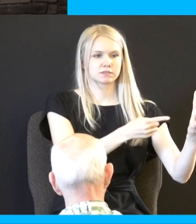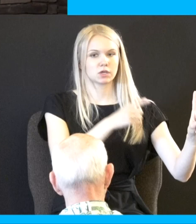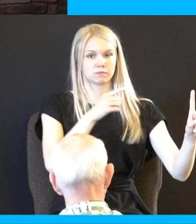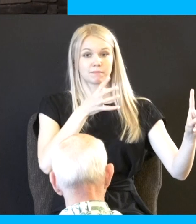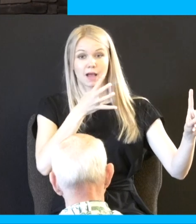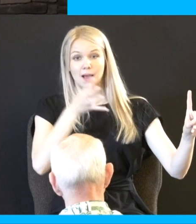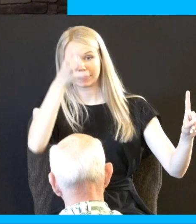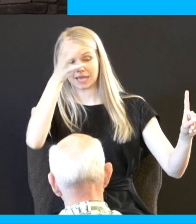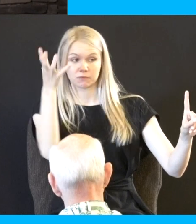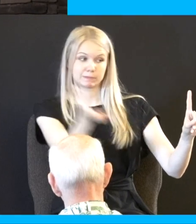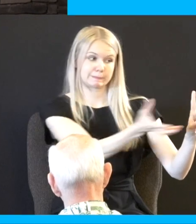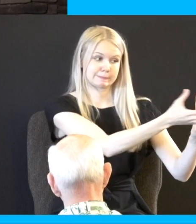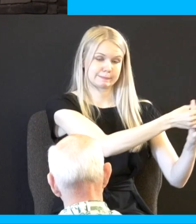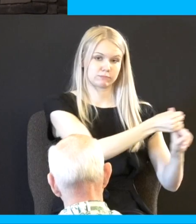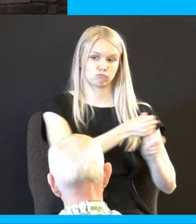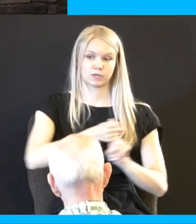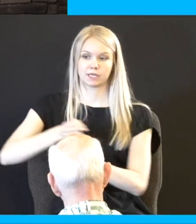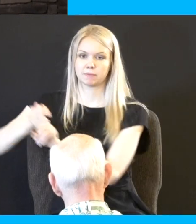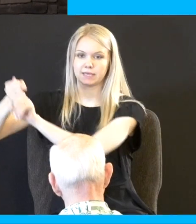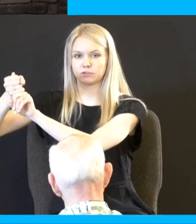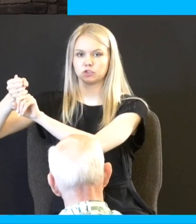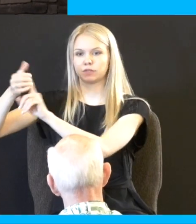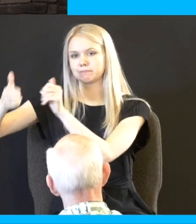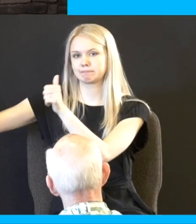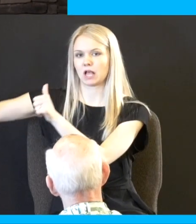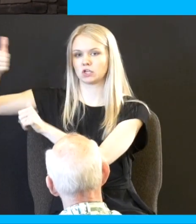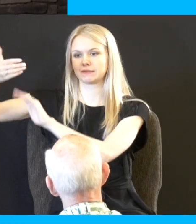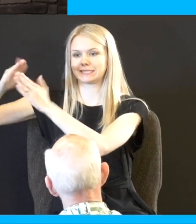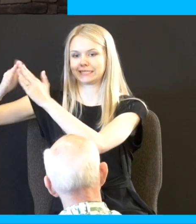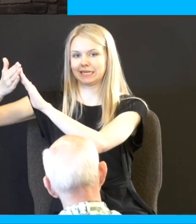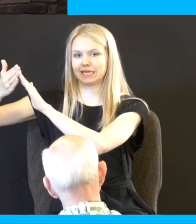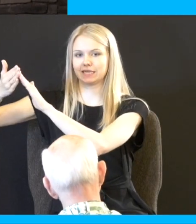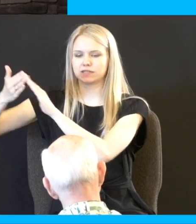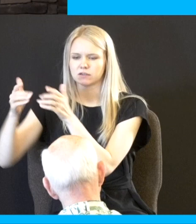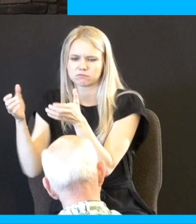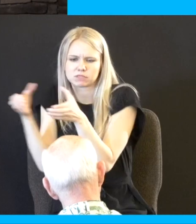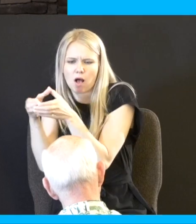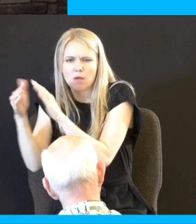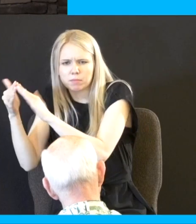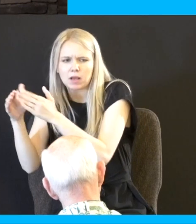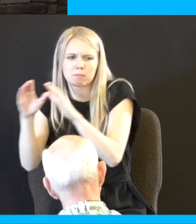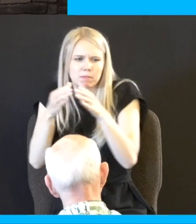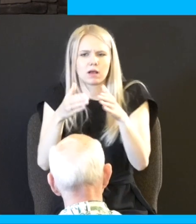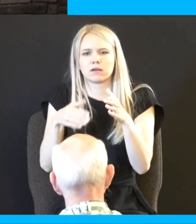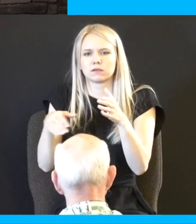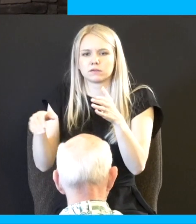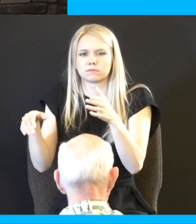and bring him unto the elders of the city again this is small villages and hamlets they've been watching word gets out it's not real hard to